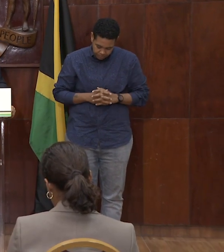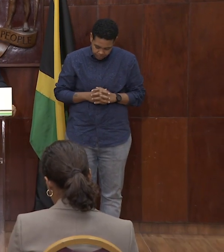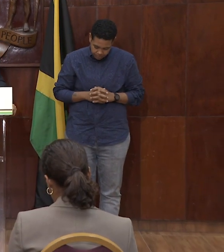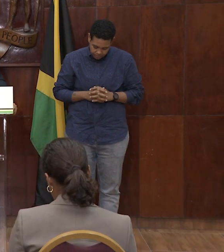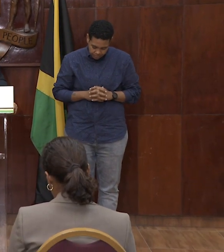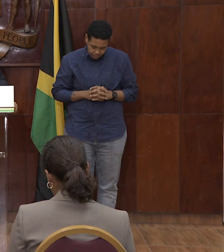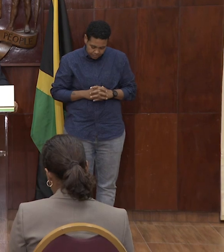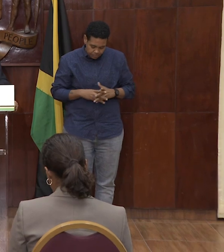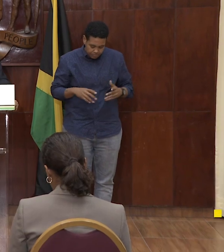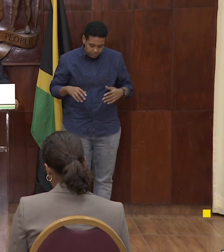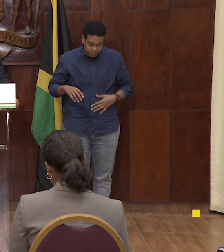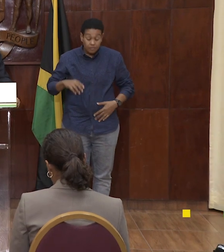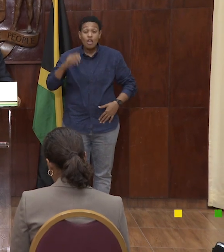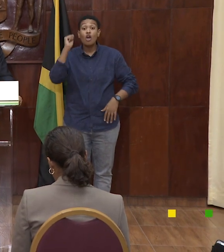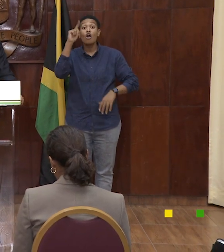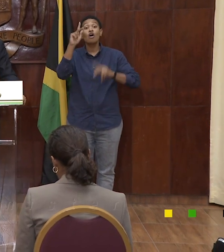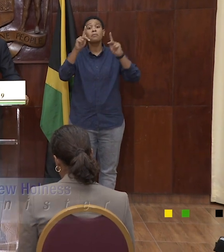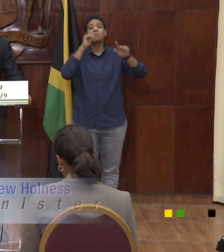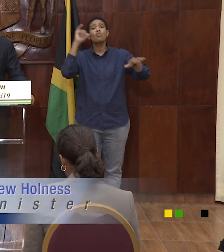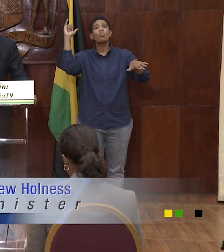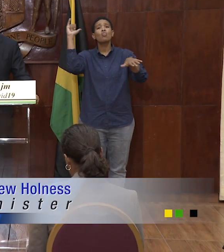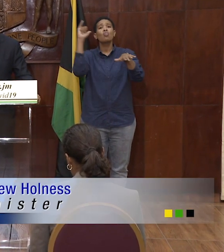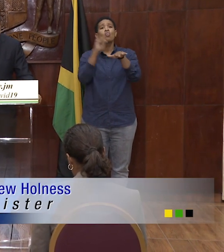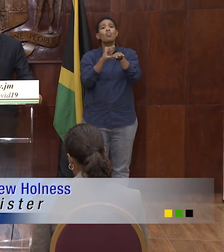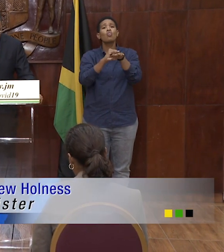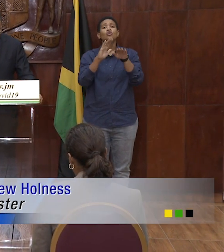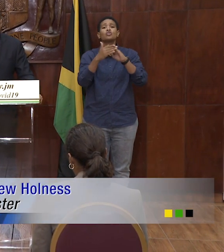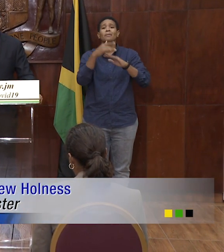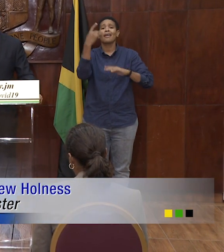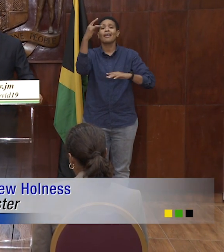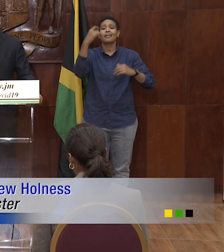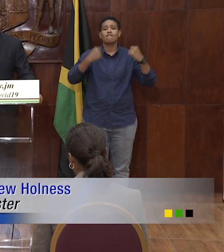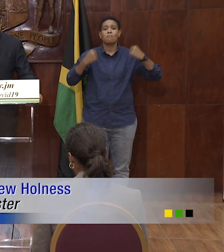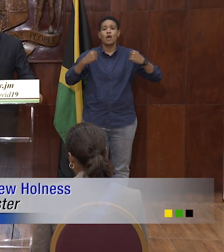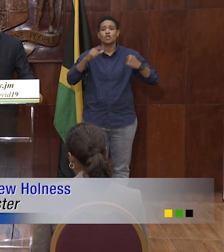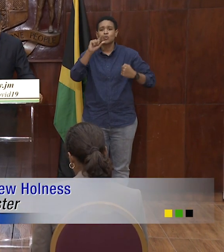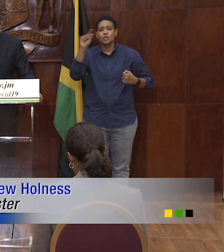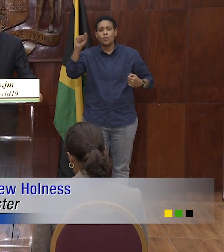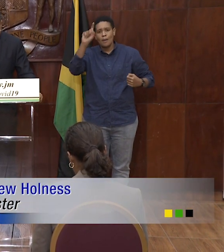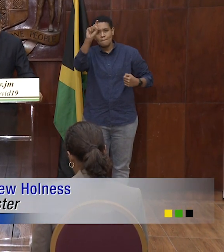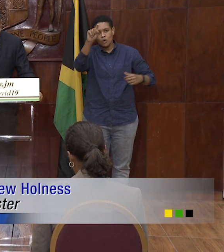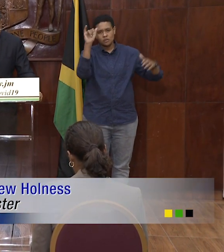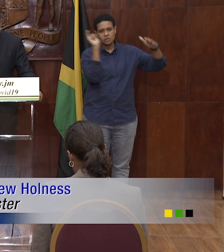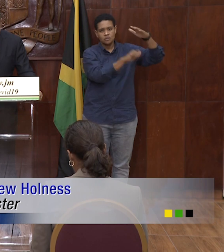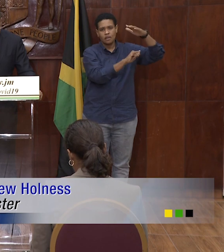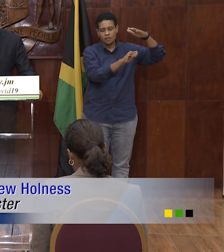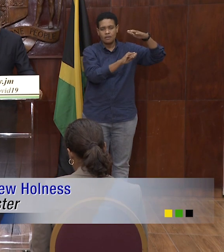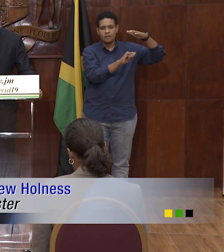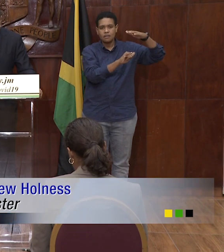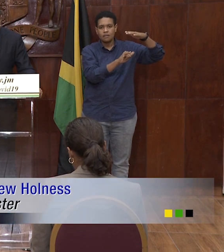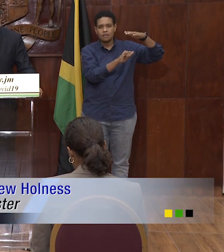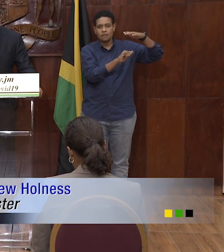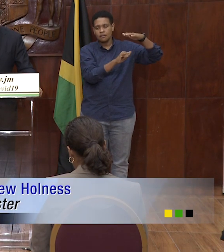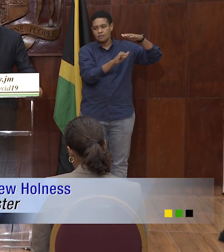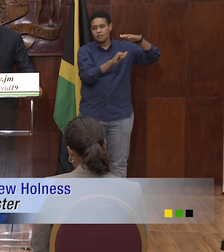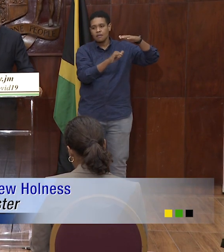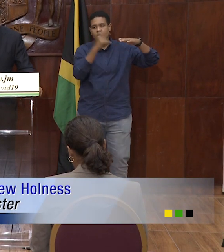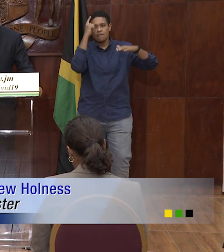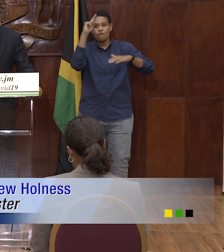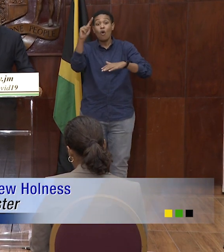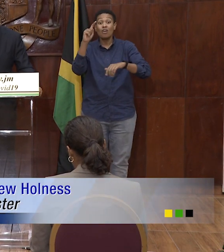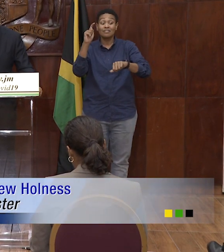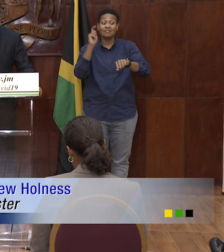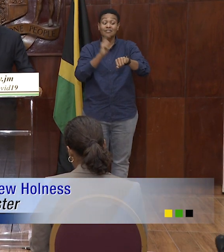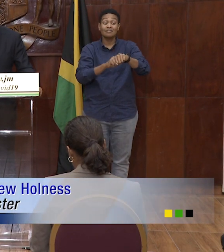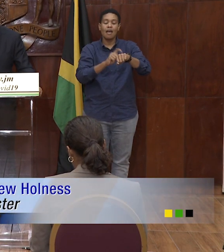Jamaica, as at the 18th of March 2020, must be quarantined for